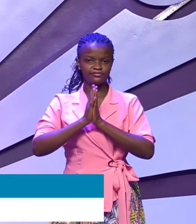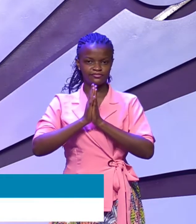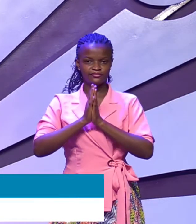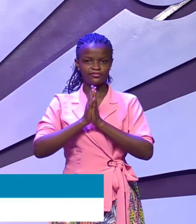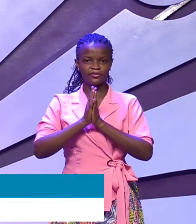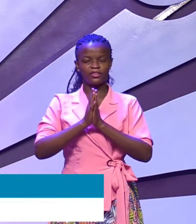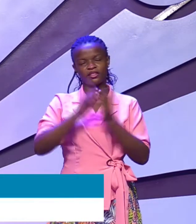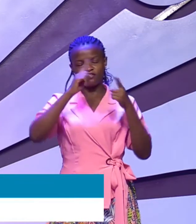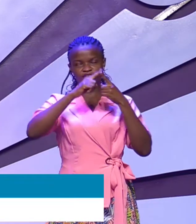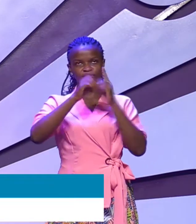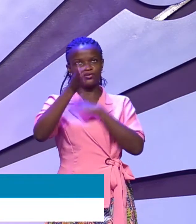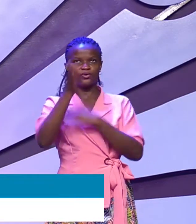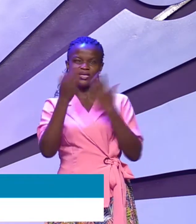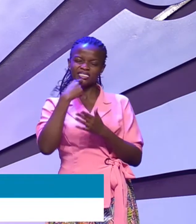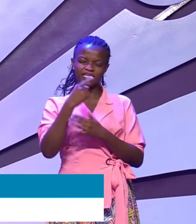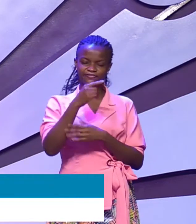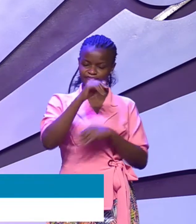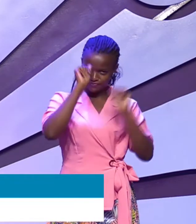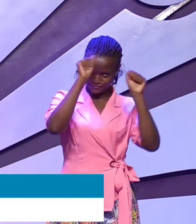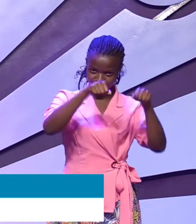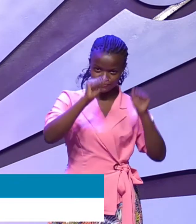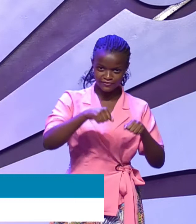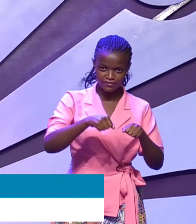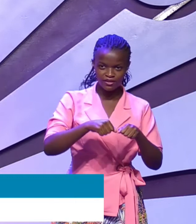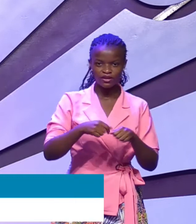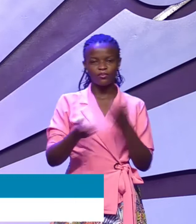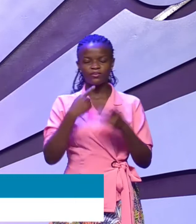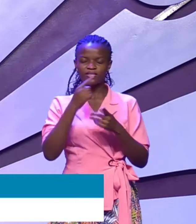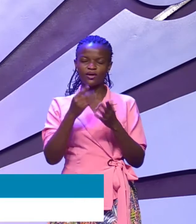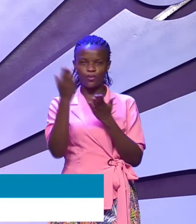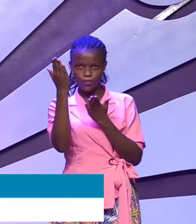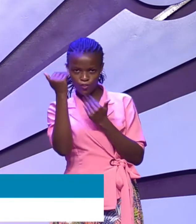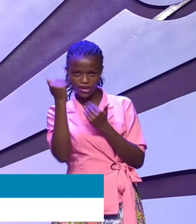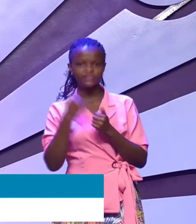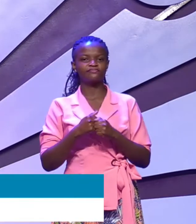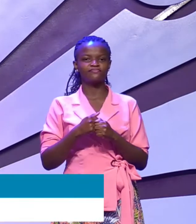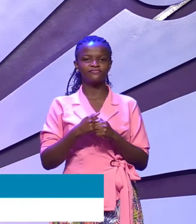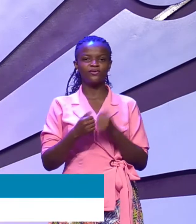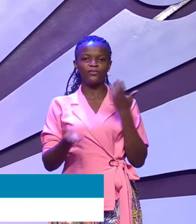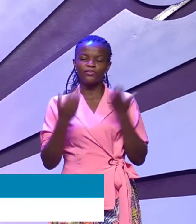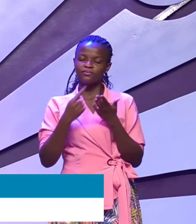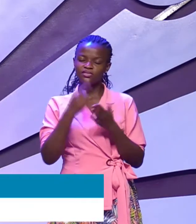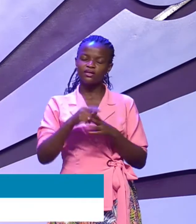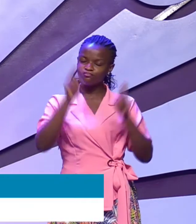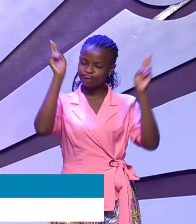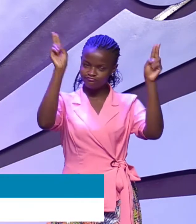God may say yes He may say wait or He may say no